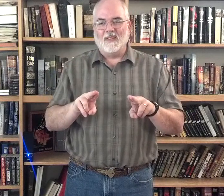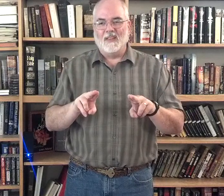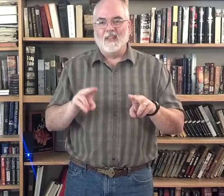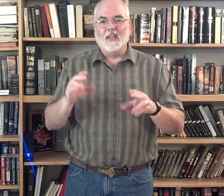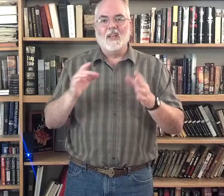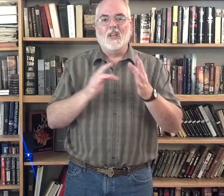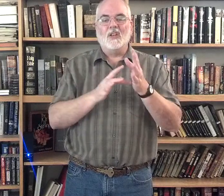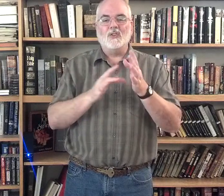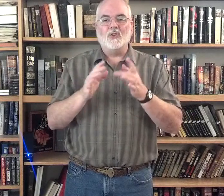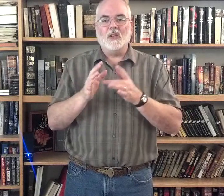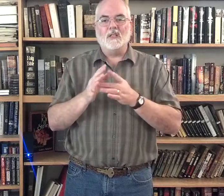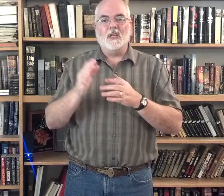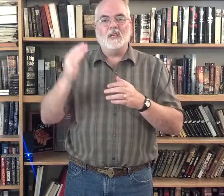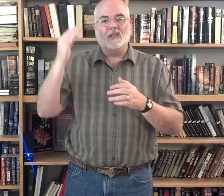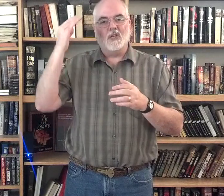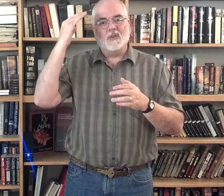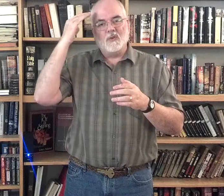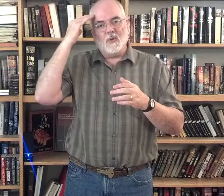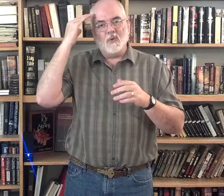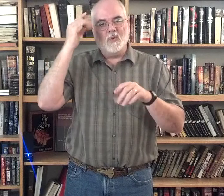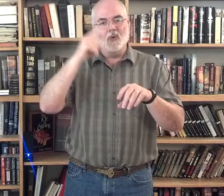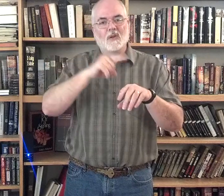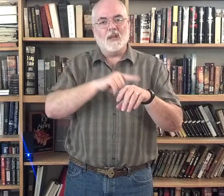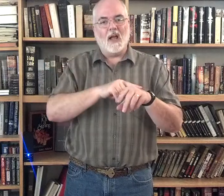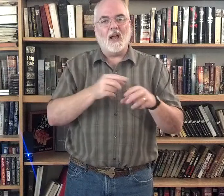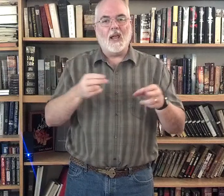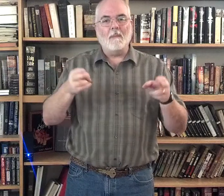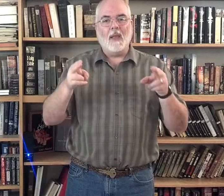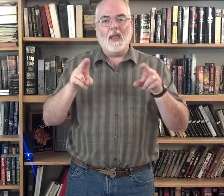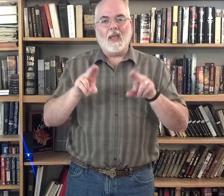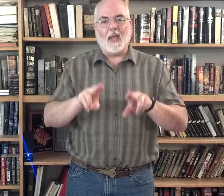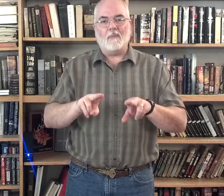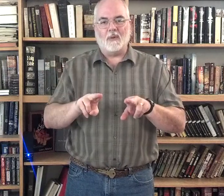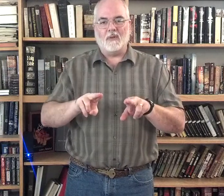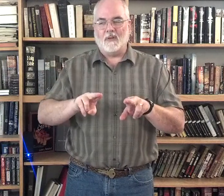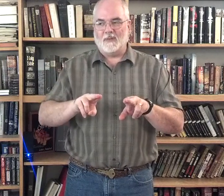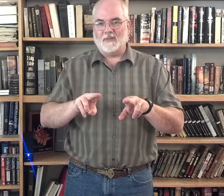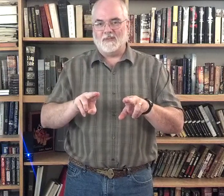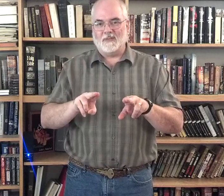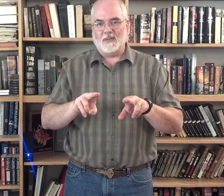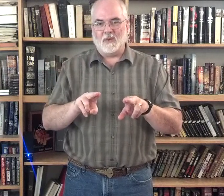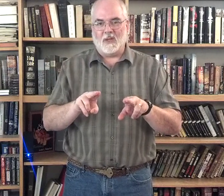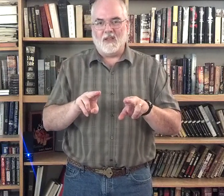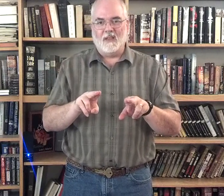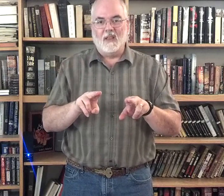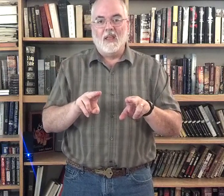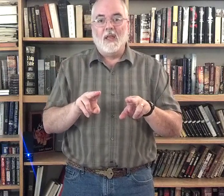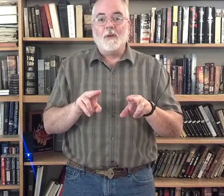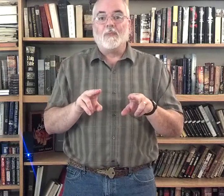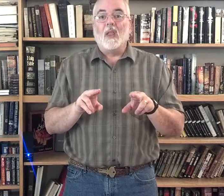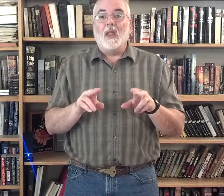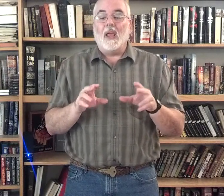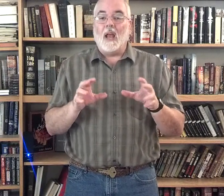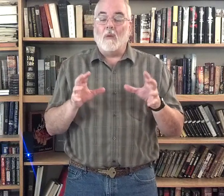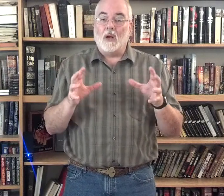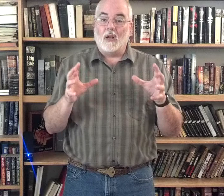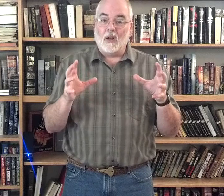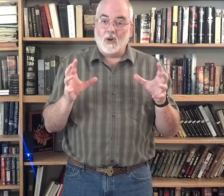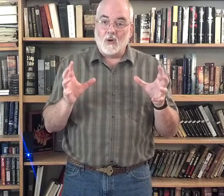Jesus knew time happened. Okay? And, I want to encourage